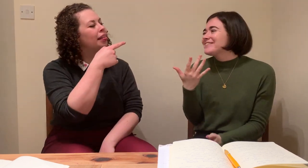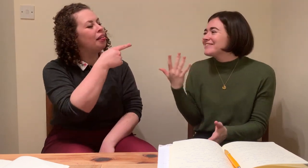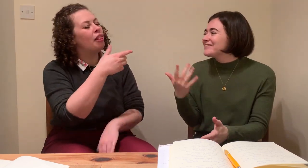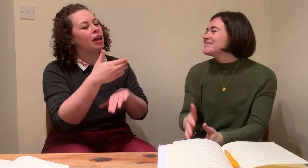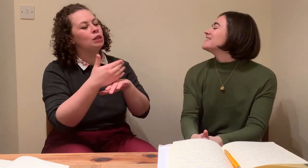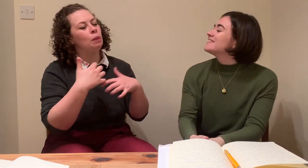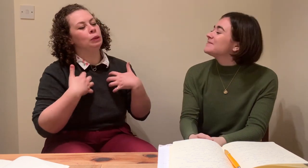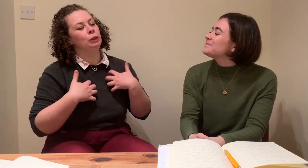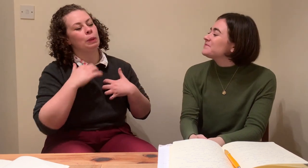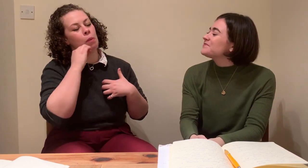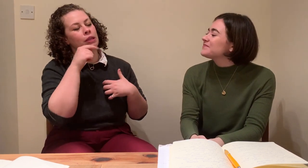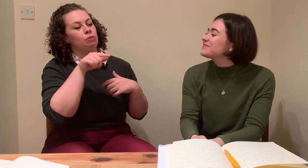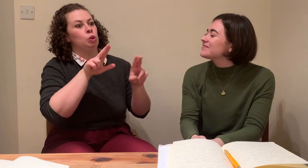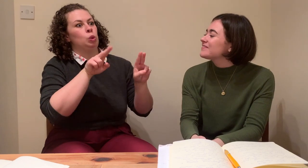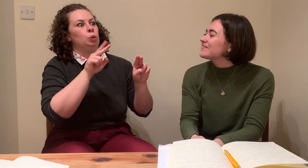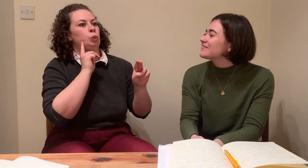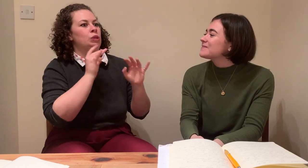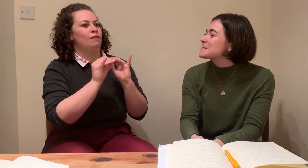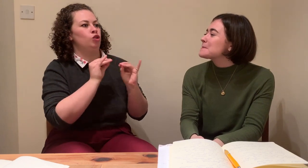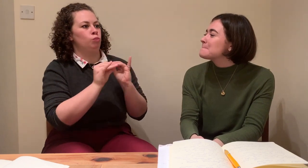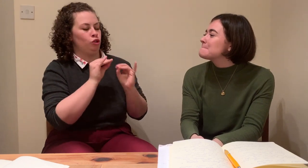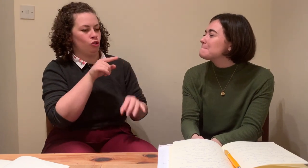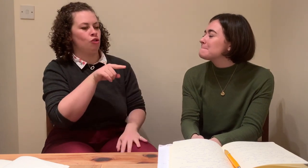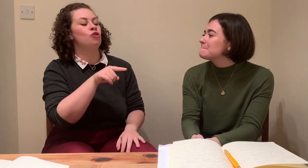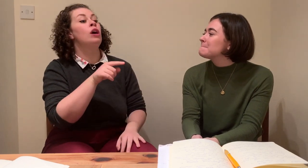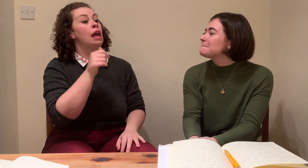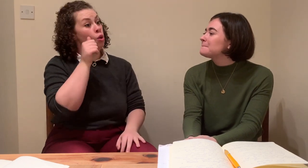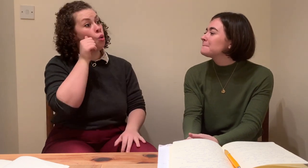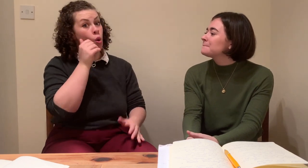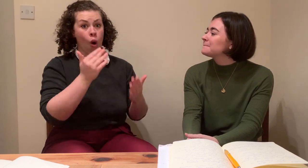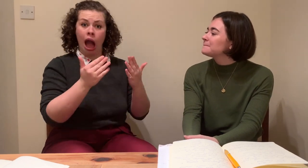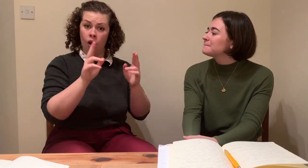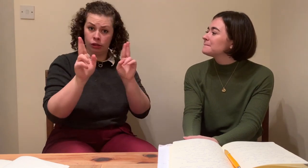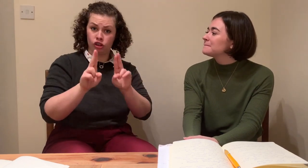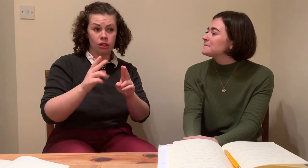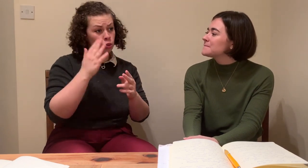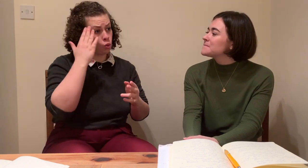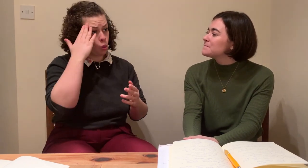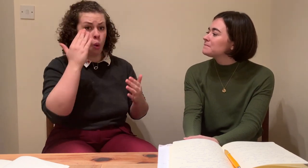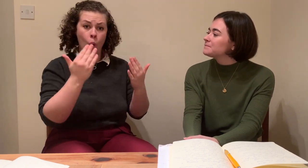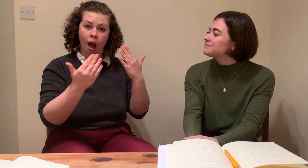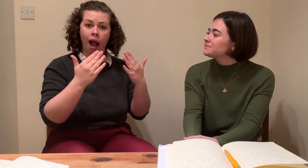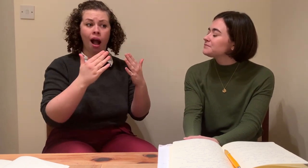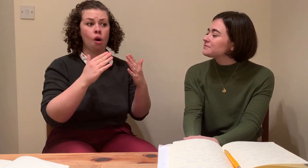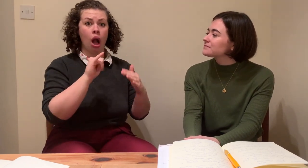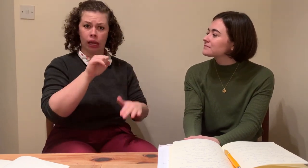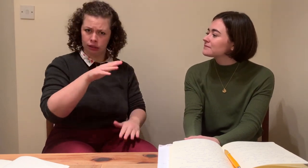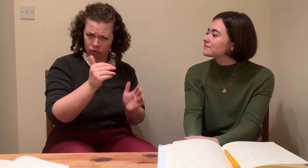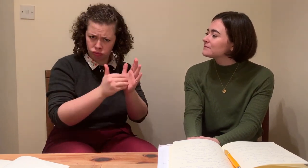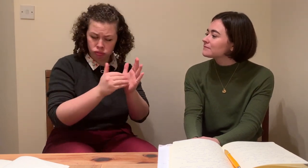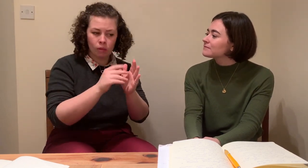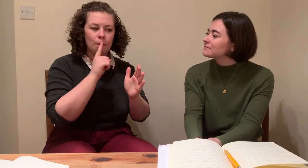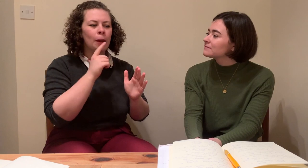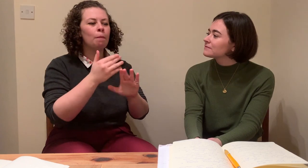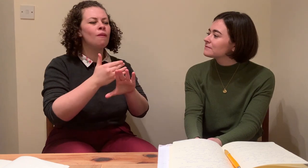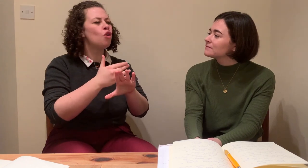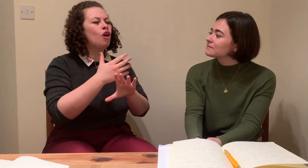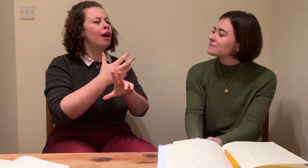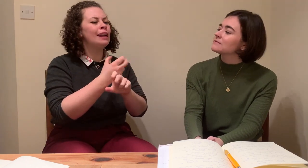didn't have that conversation on how we can work as best as a team. Yeah, yeah. And I think the fact that there is more opportunities now to work with